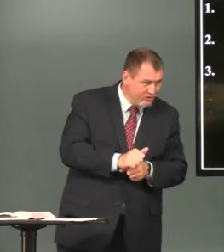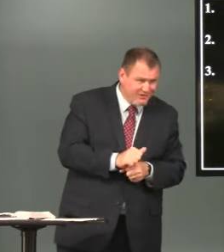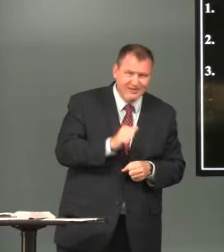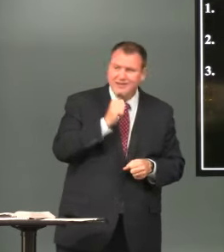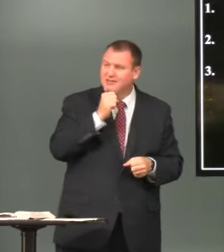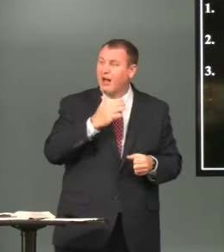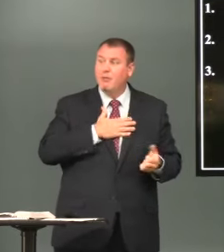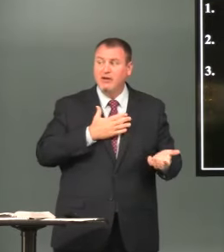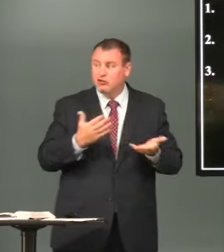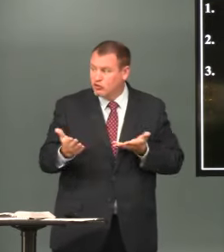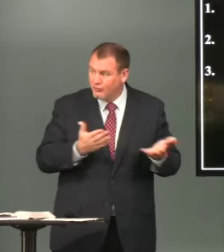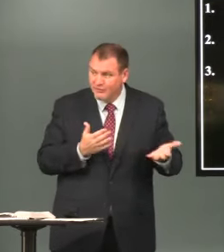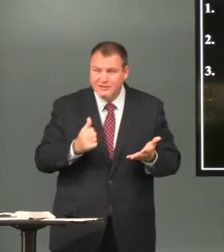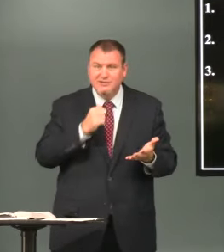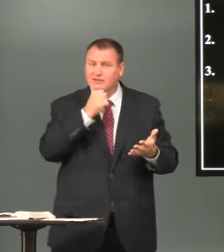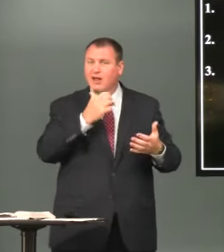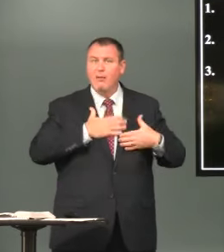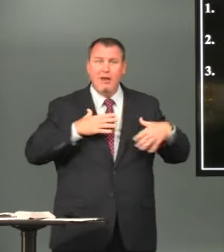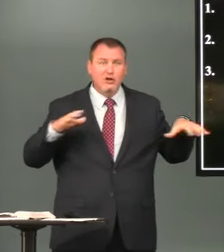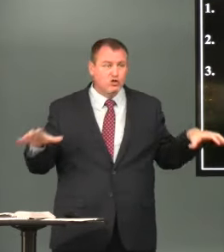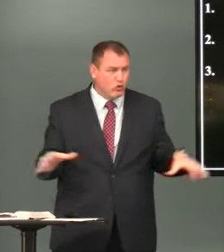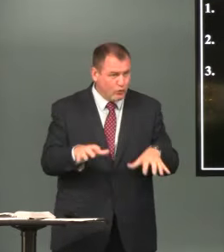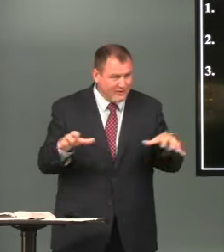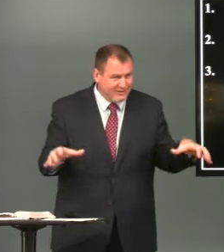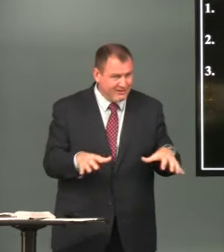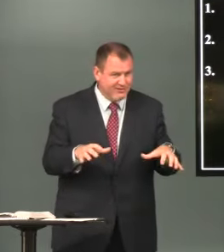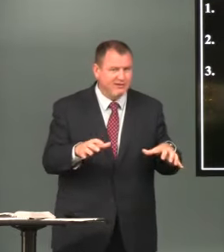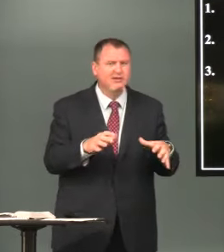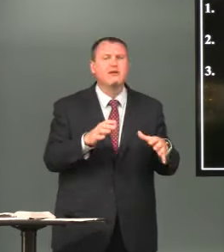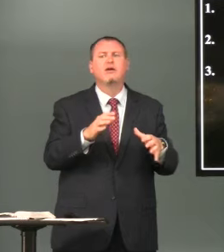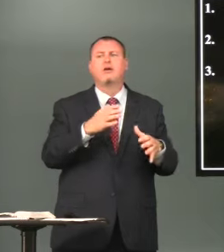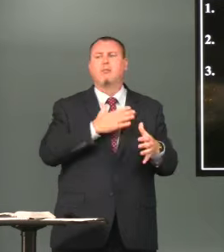not by works not by service not by doing